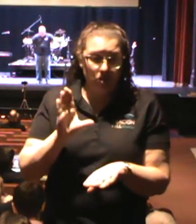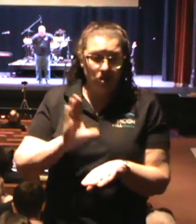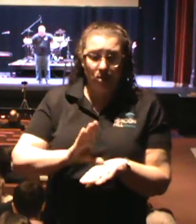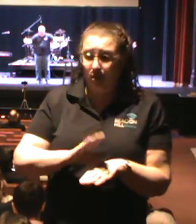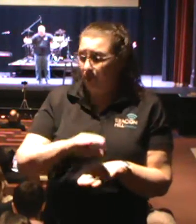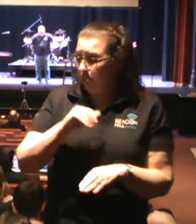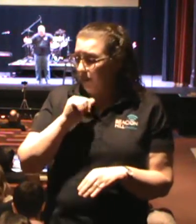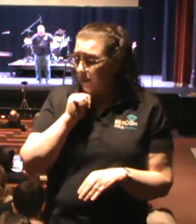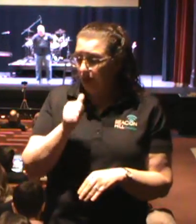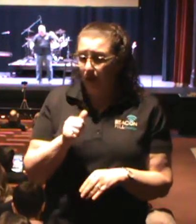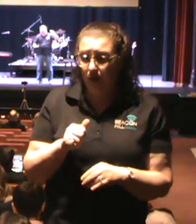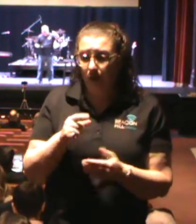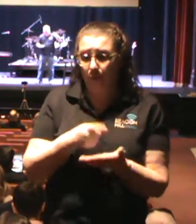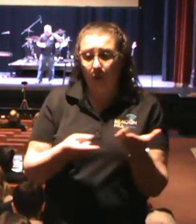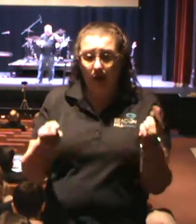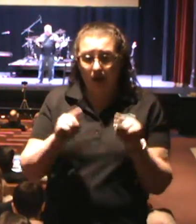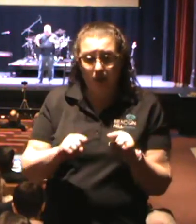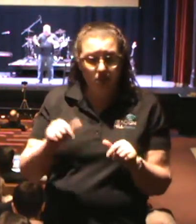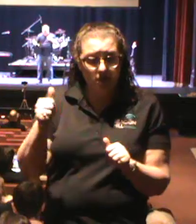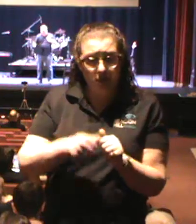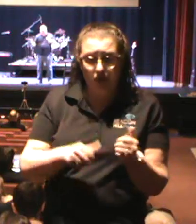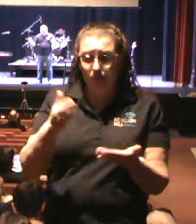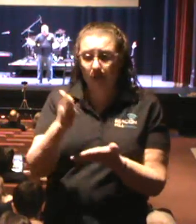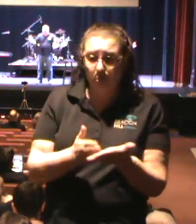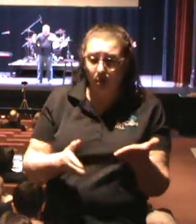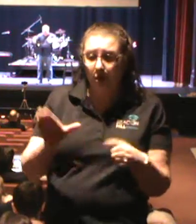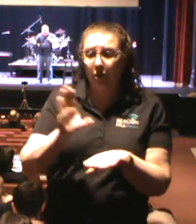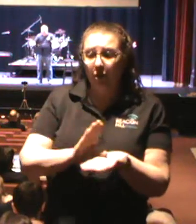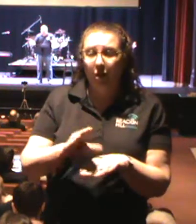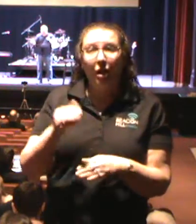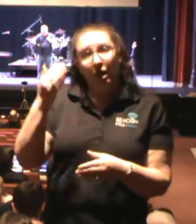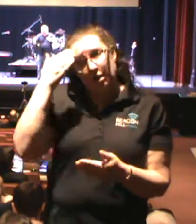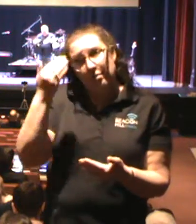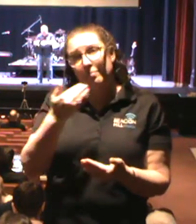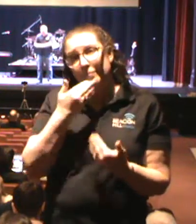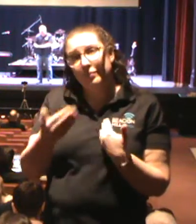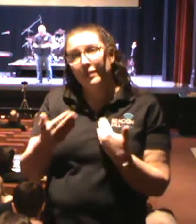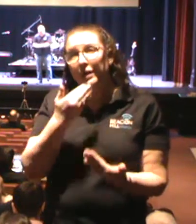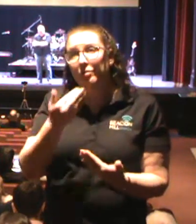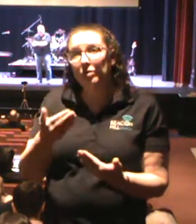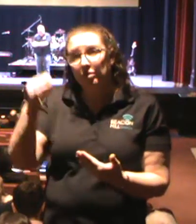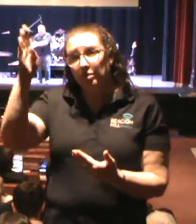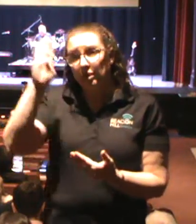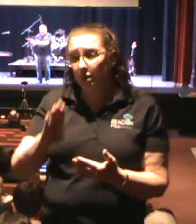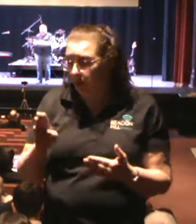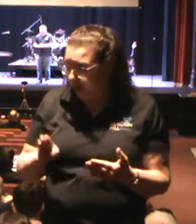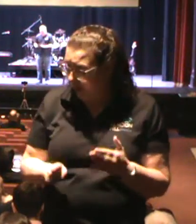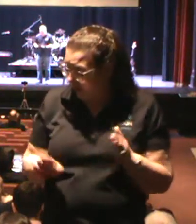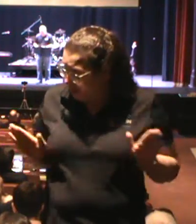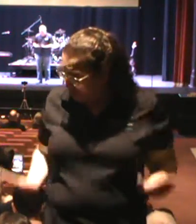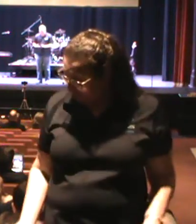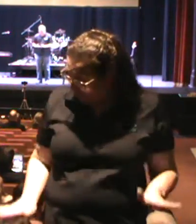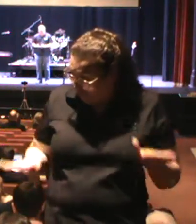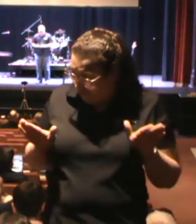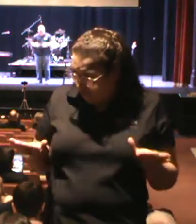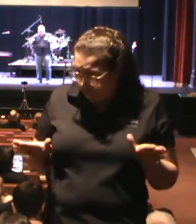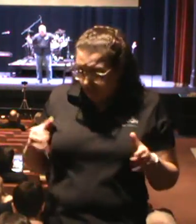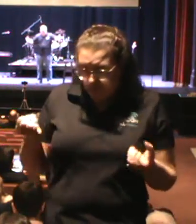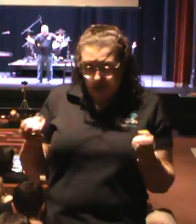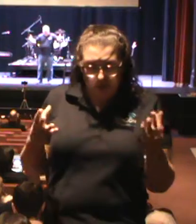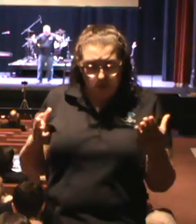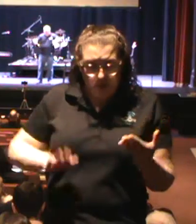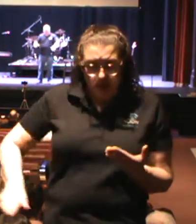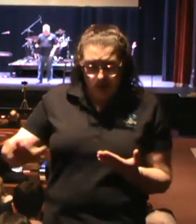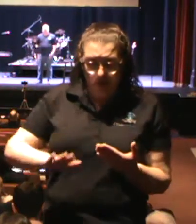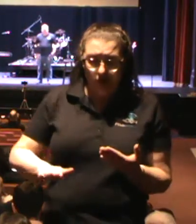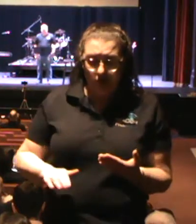of the church. See, I'm thankful that God has grown people up in different areas over the first four years to help take a load off me and